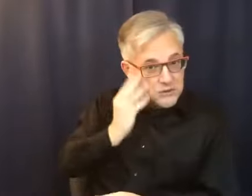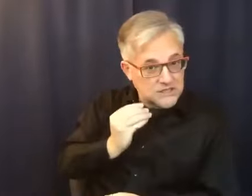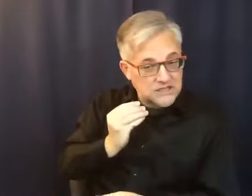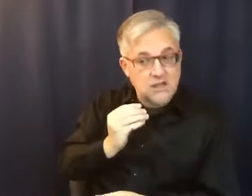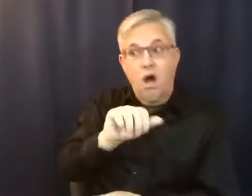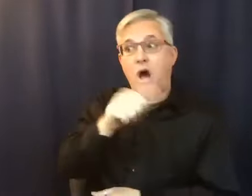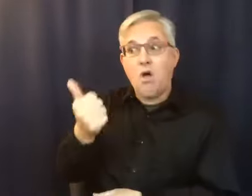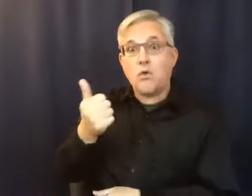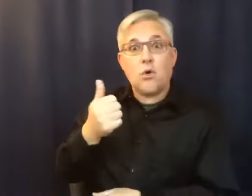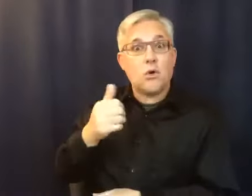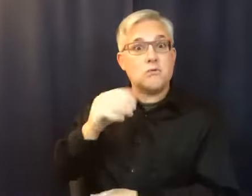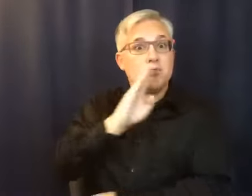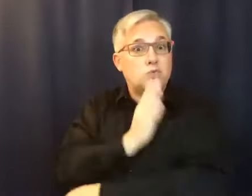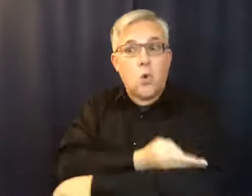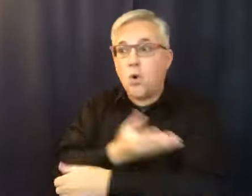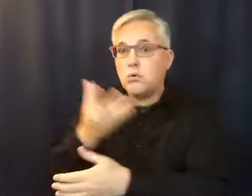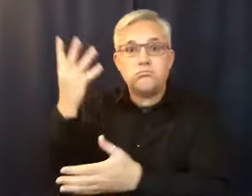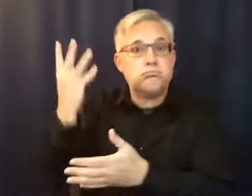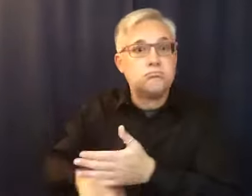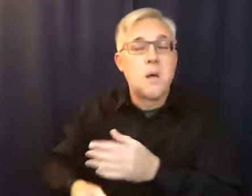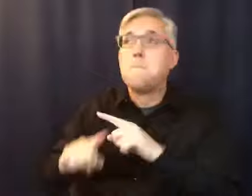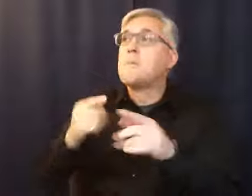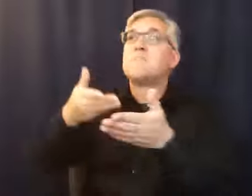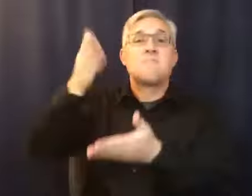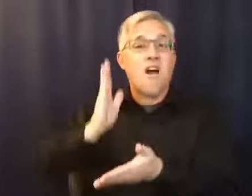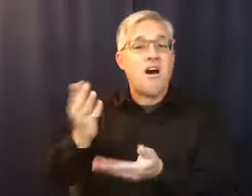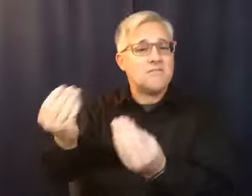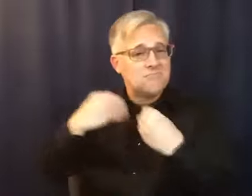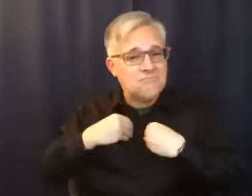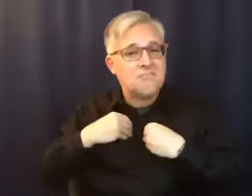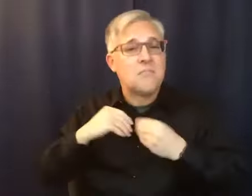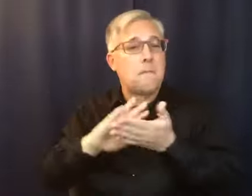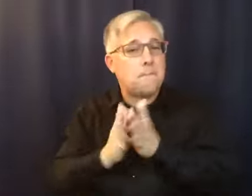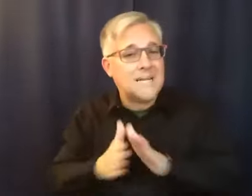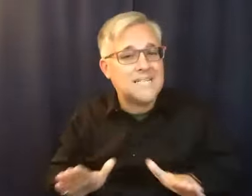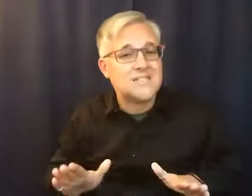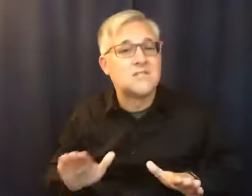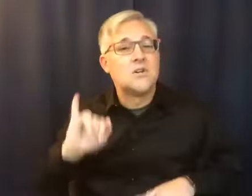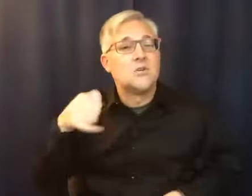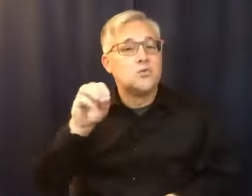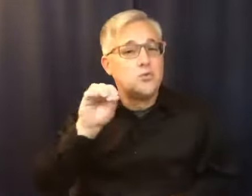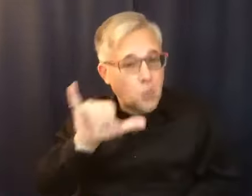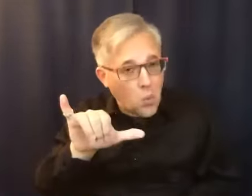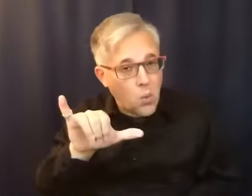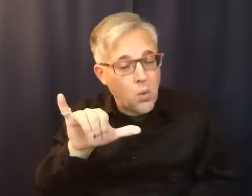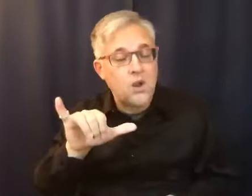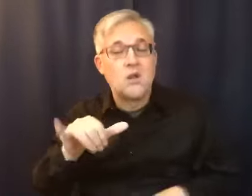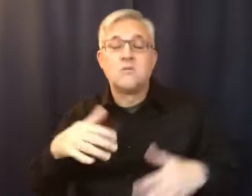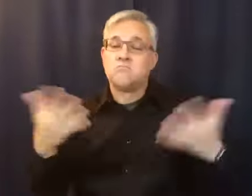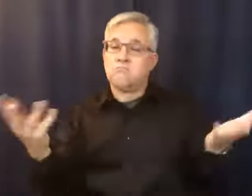how God infused your life with peace and joy anyhow. So whatever the experience is, I know that